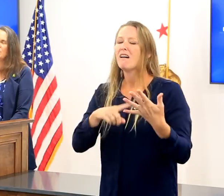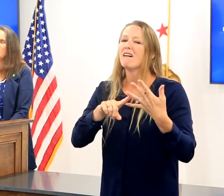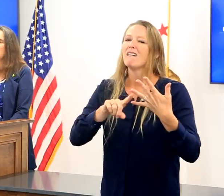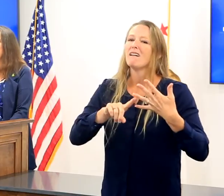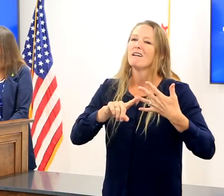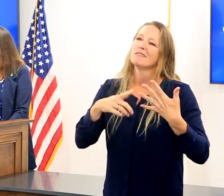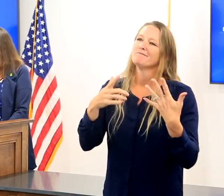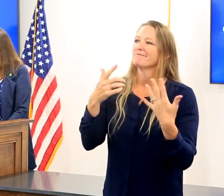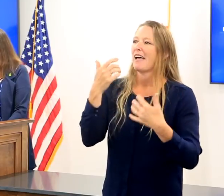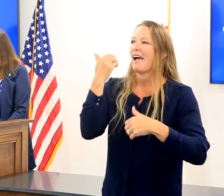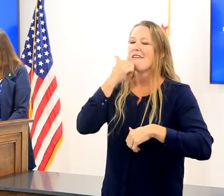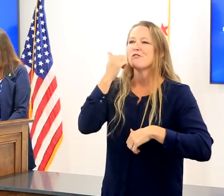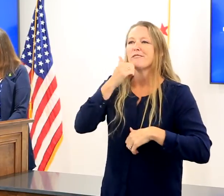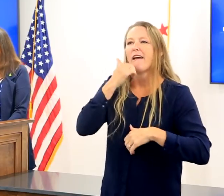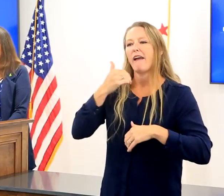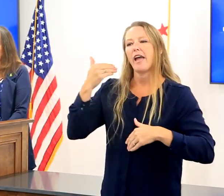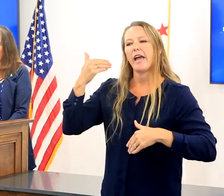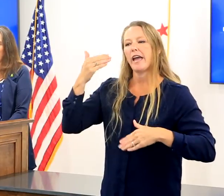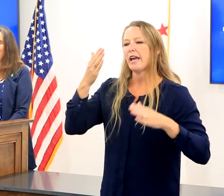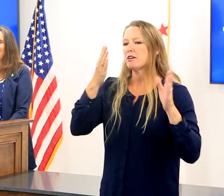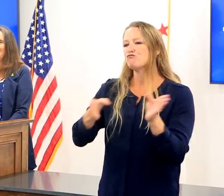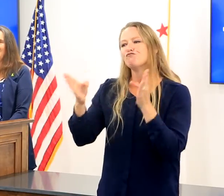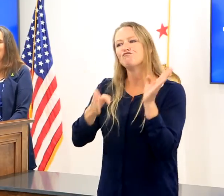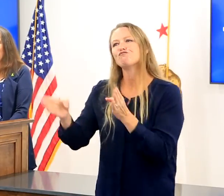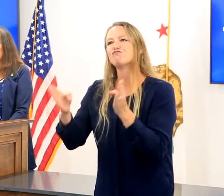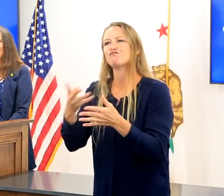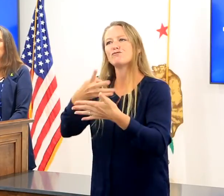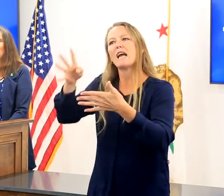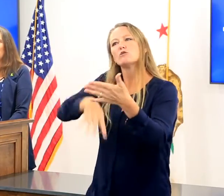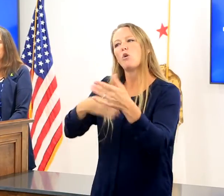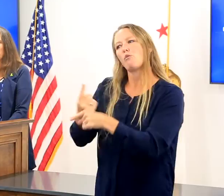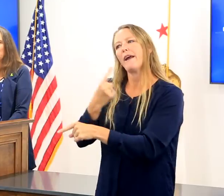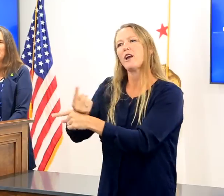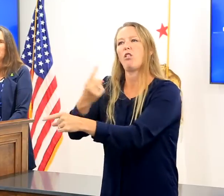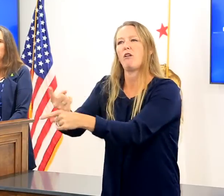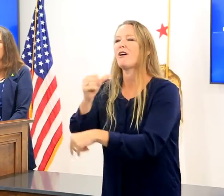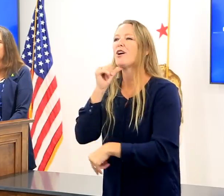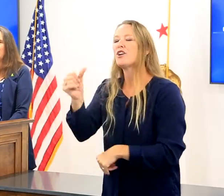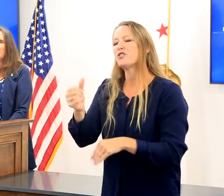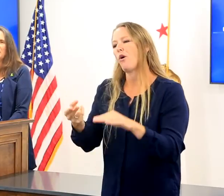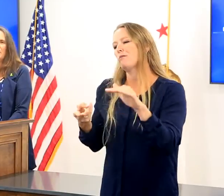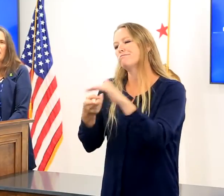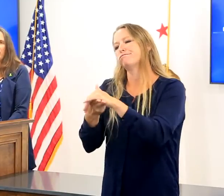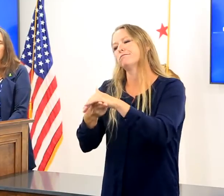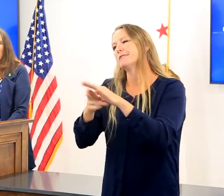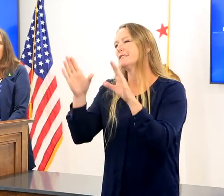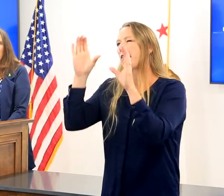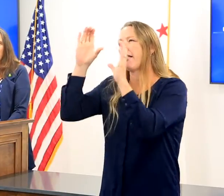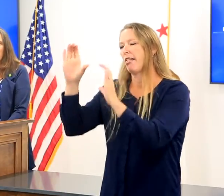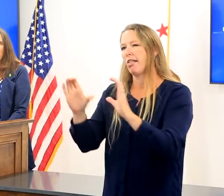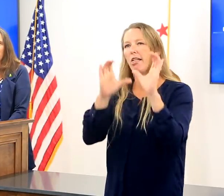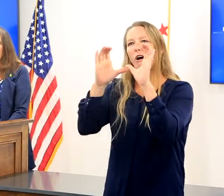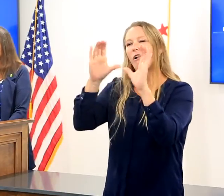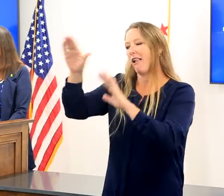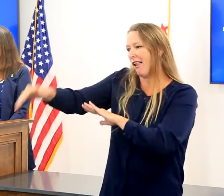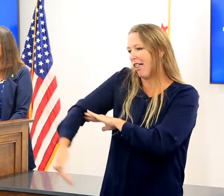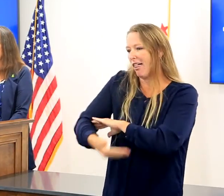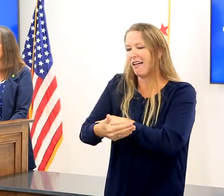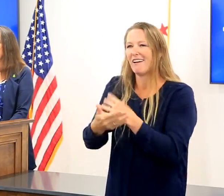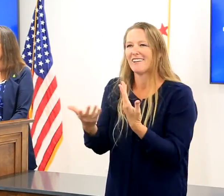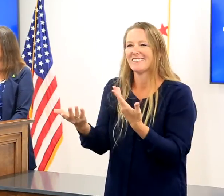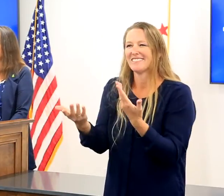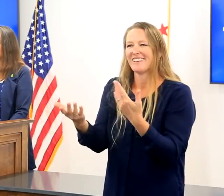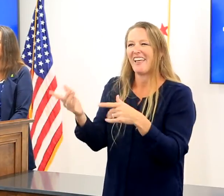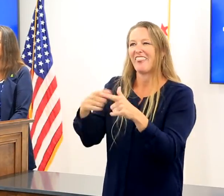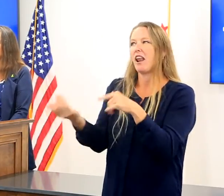Don't just stay in bed till 11, if you could. Get up. Do your normal routine. Walking, having a healthy breakfast. Some of